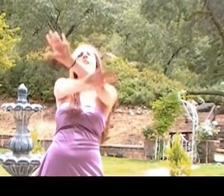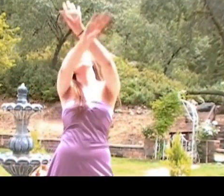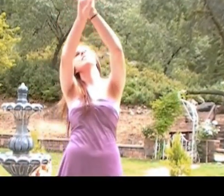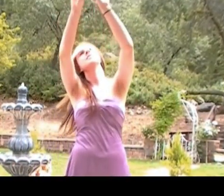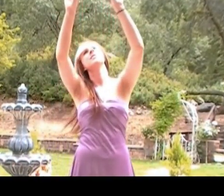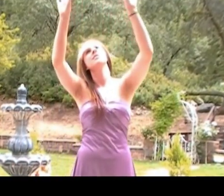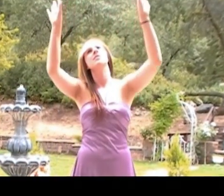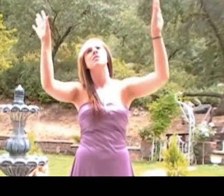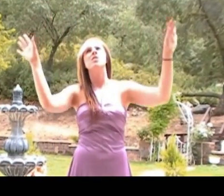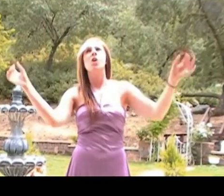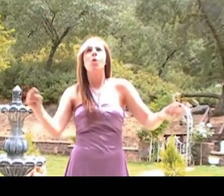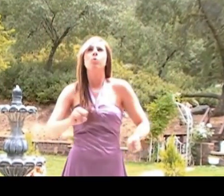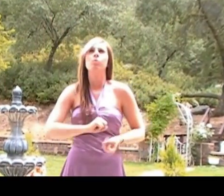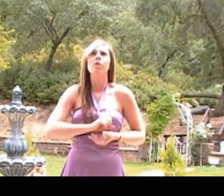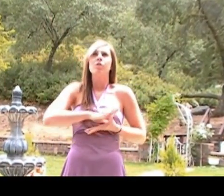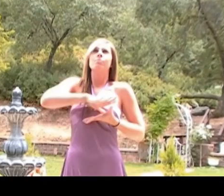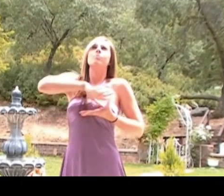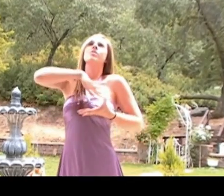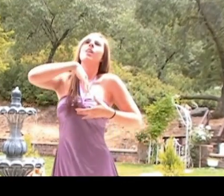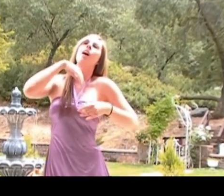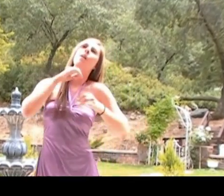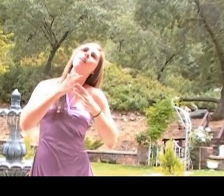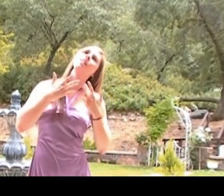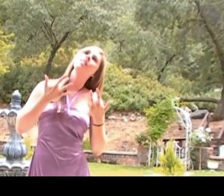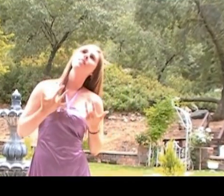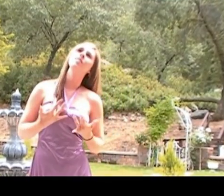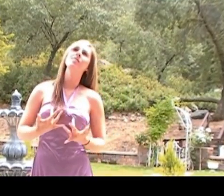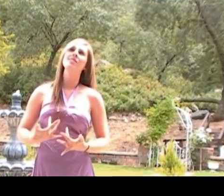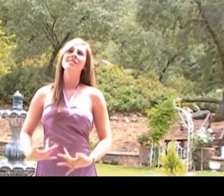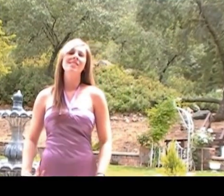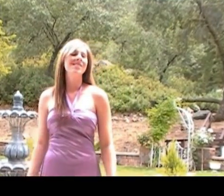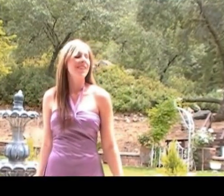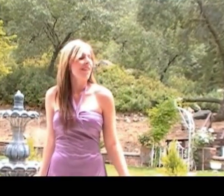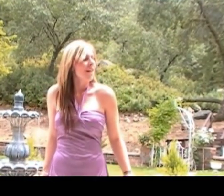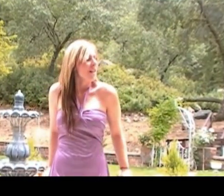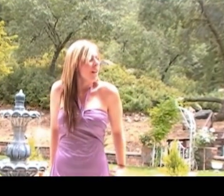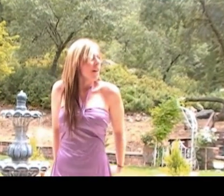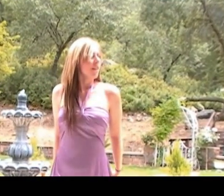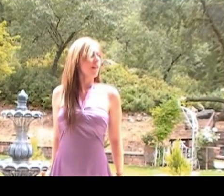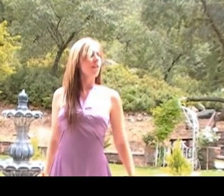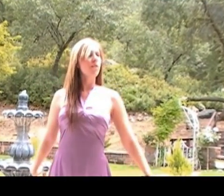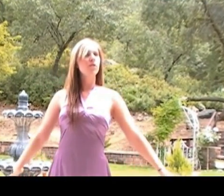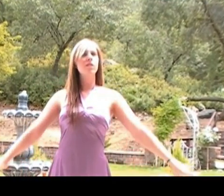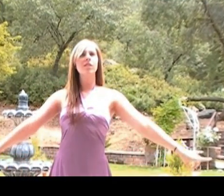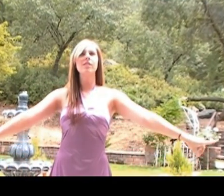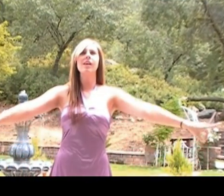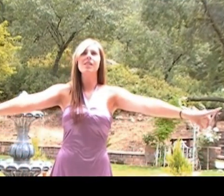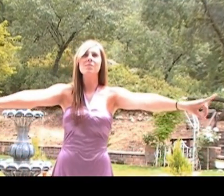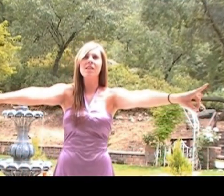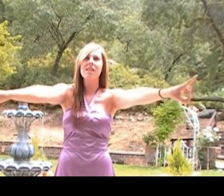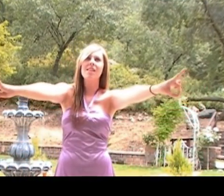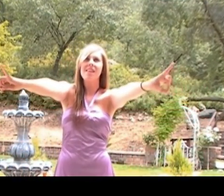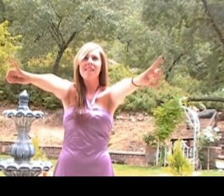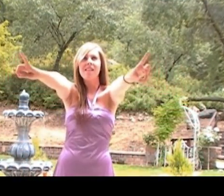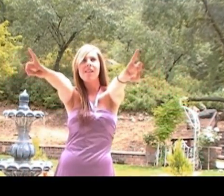On our hearts Everyone Everyone Everyone